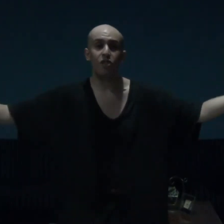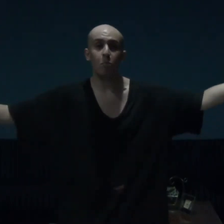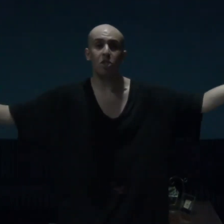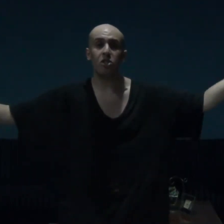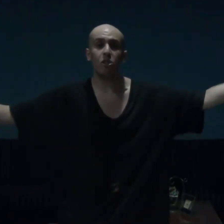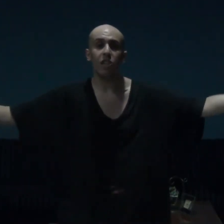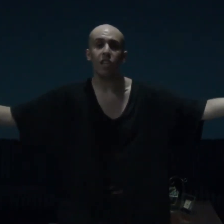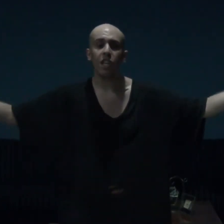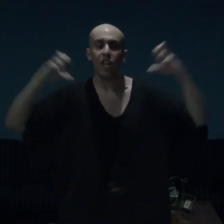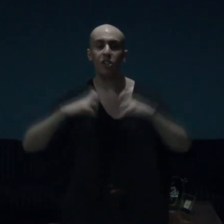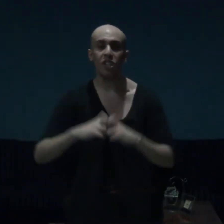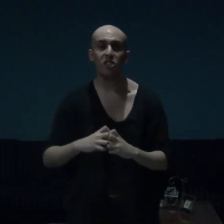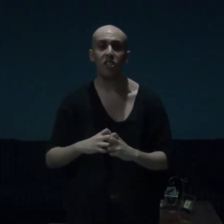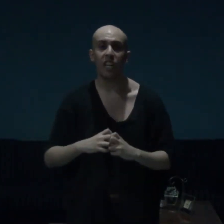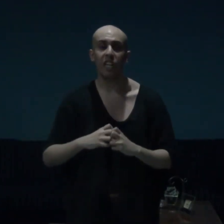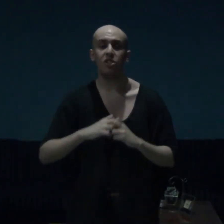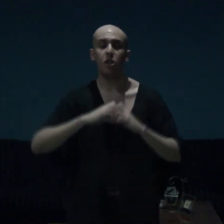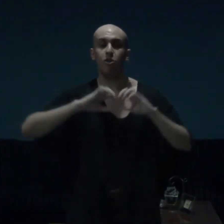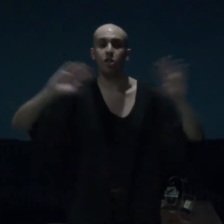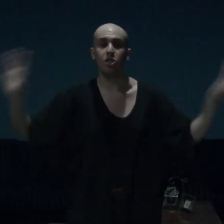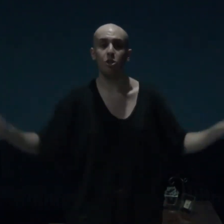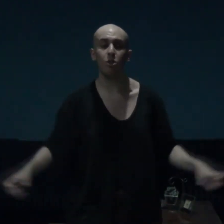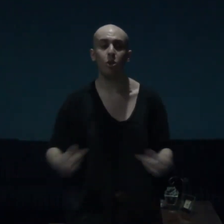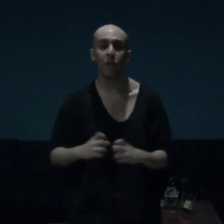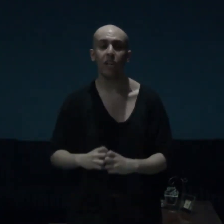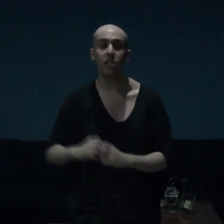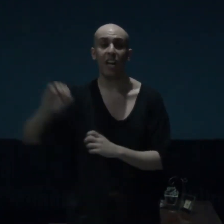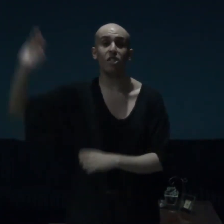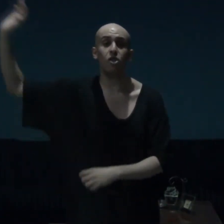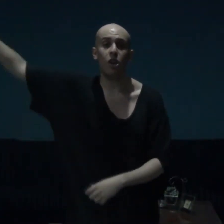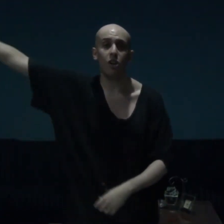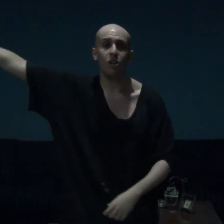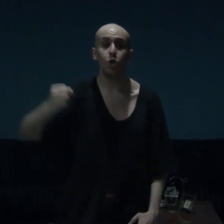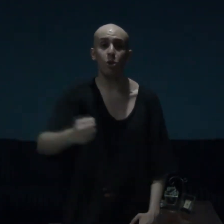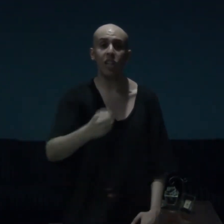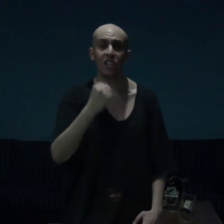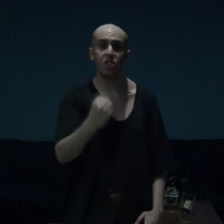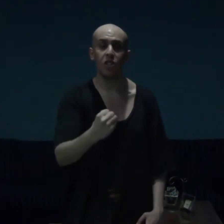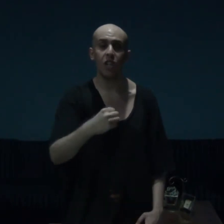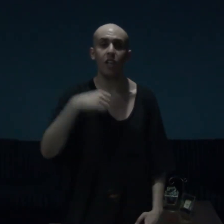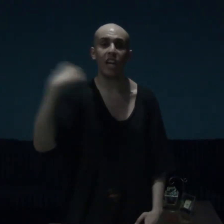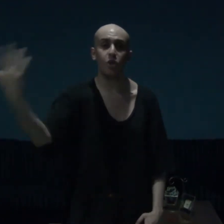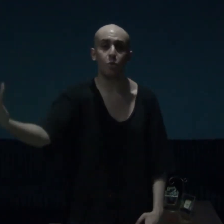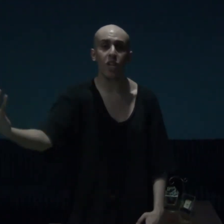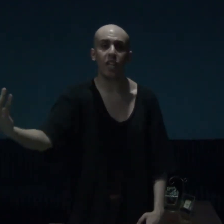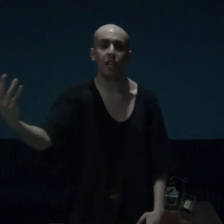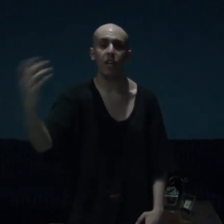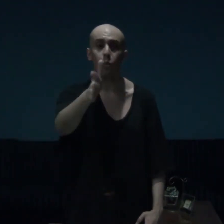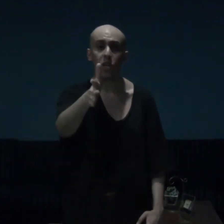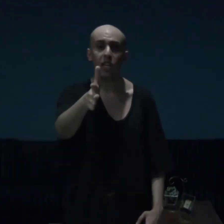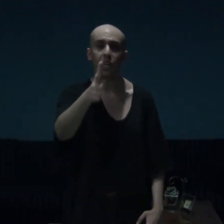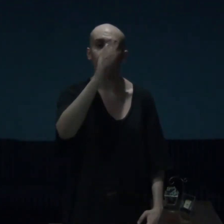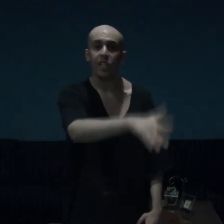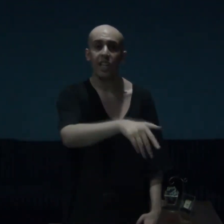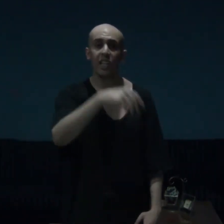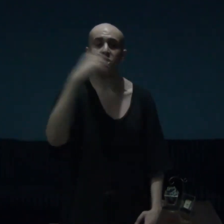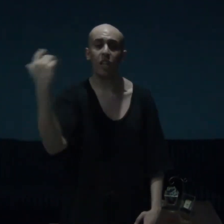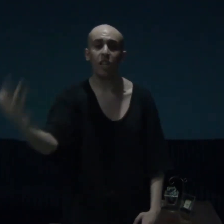Mr. Lee, and these guys, are just so great, as are, Julie Estelle, as Rika, Rika, guys and